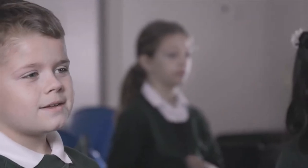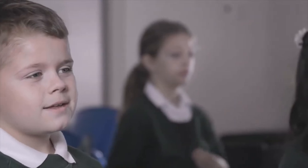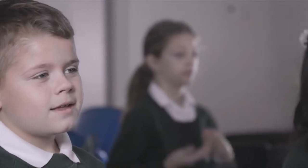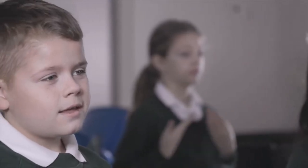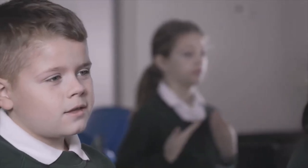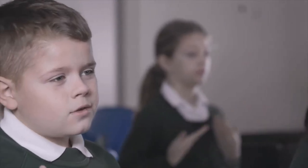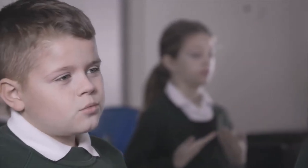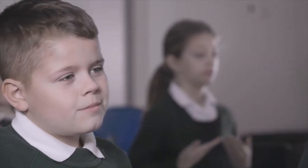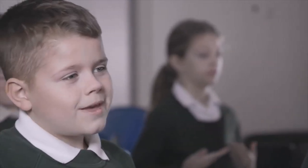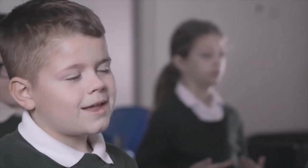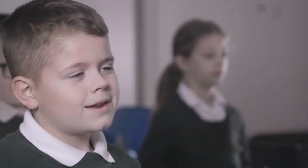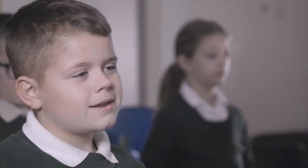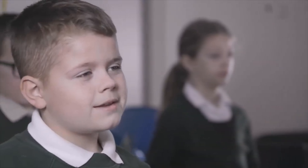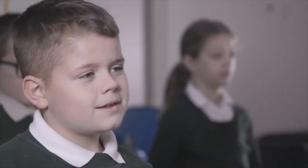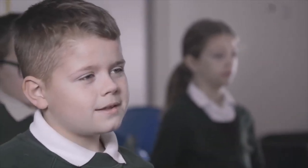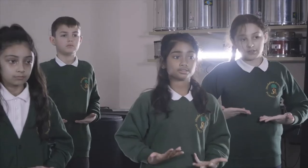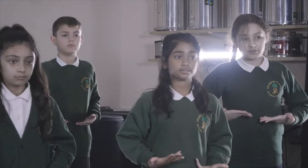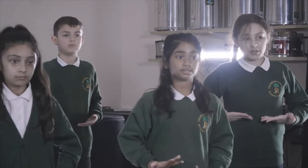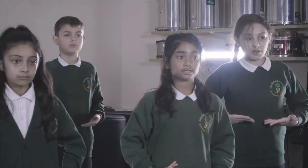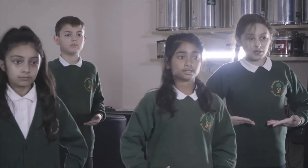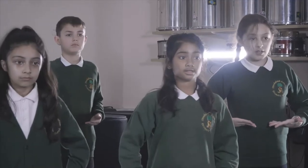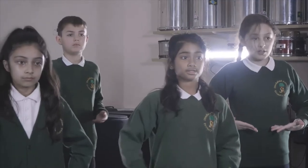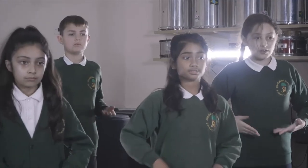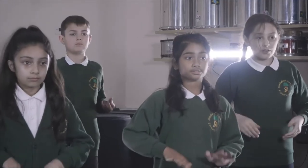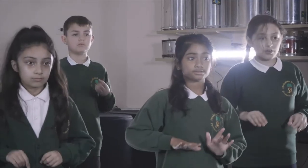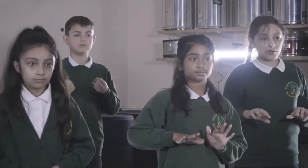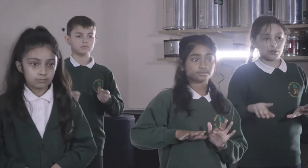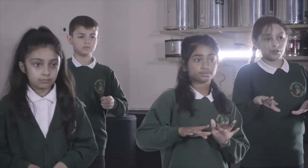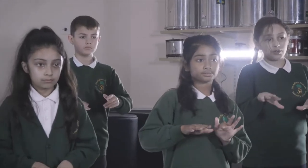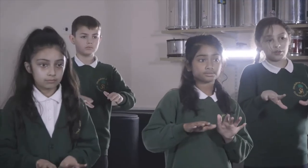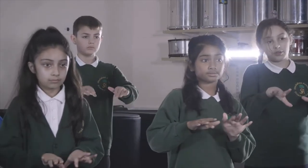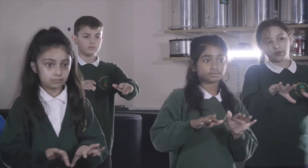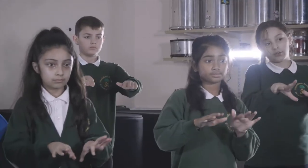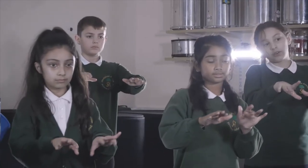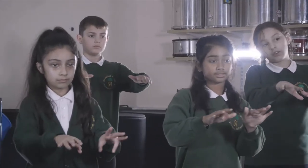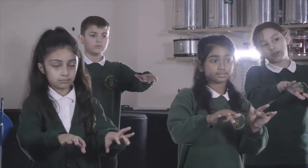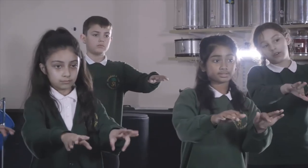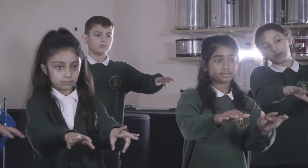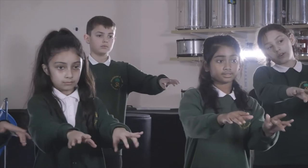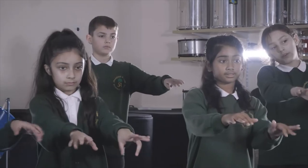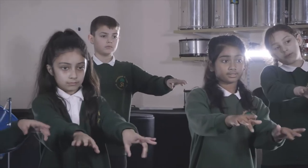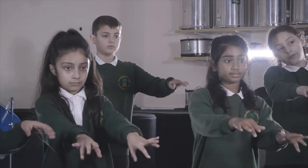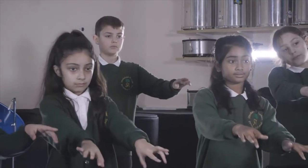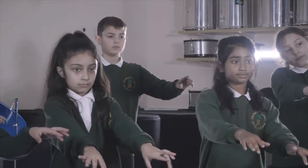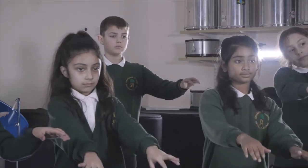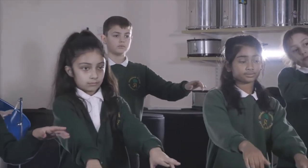So that Humanity Humanity Shines through Shines through